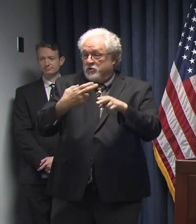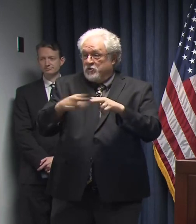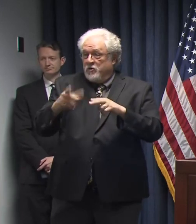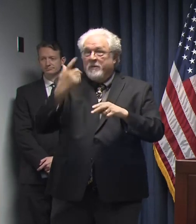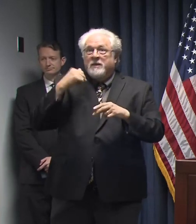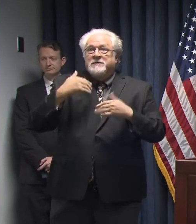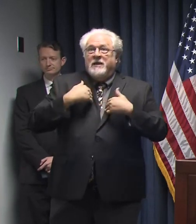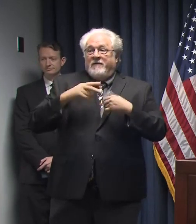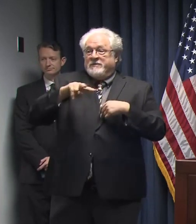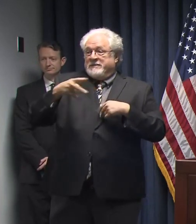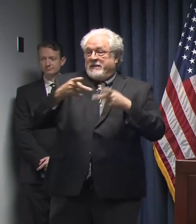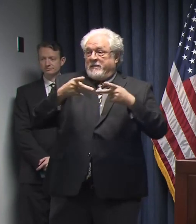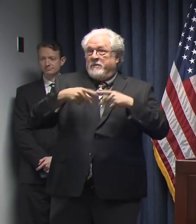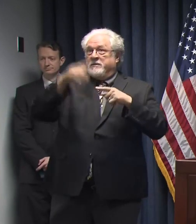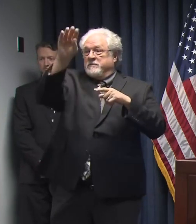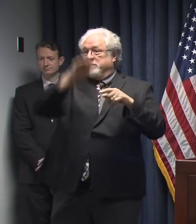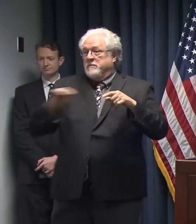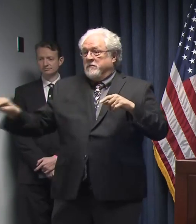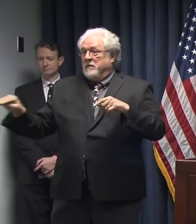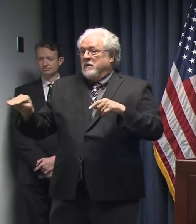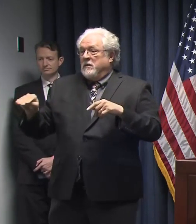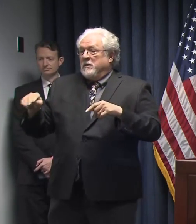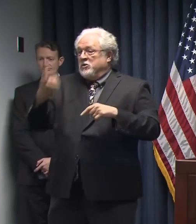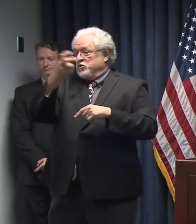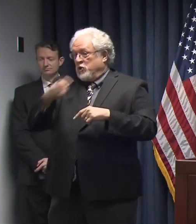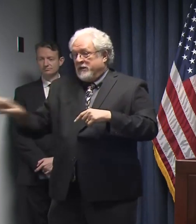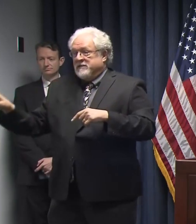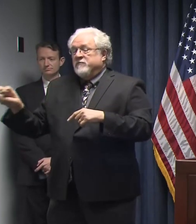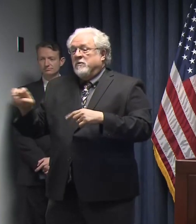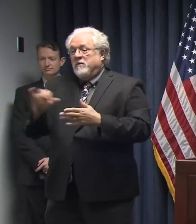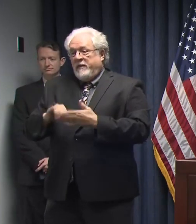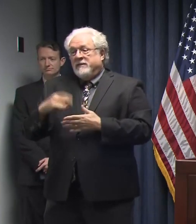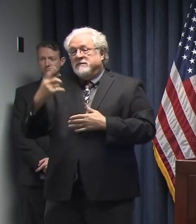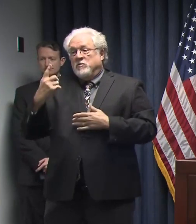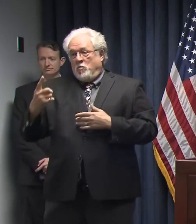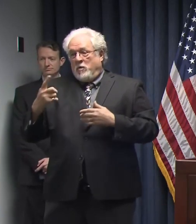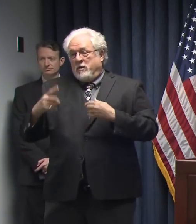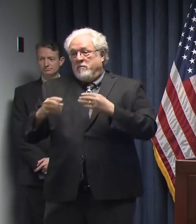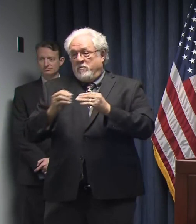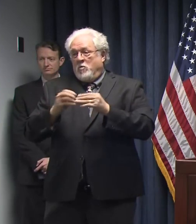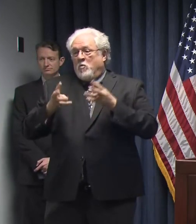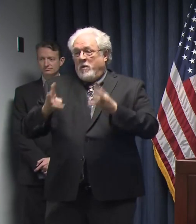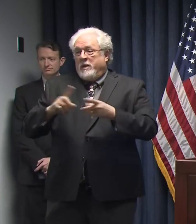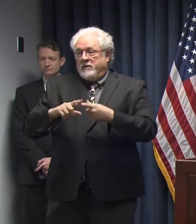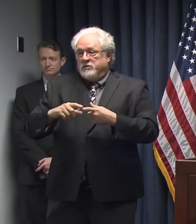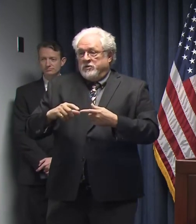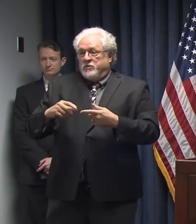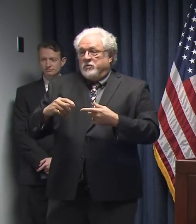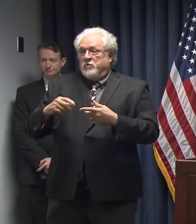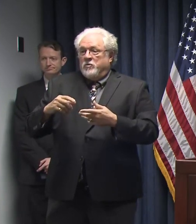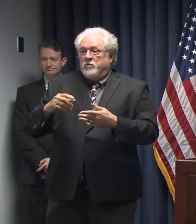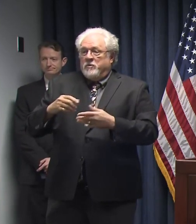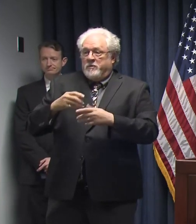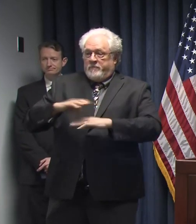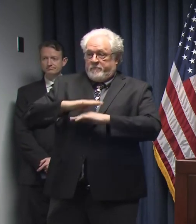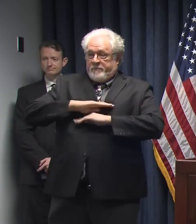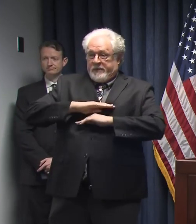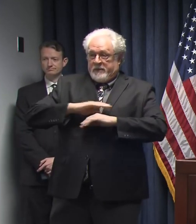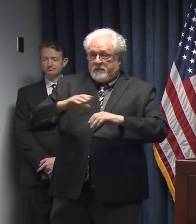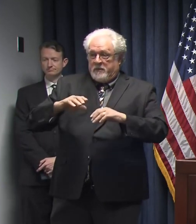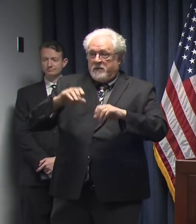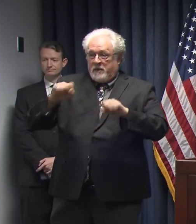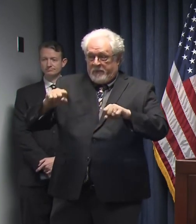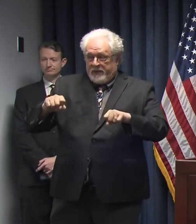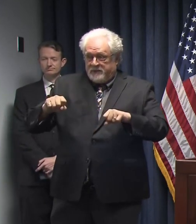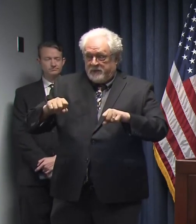a place to transfer their patients, and that's one additional way that you can serve your medical capacity. So that's